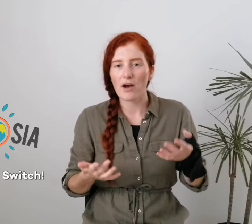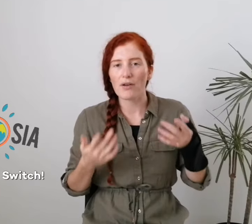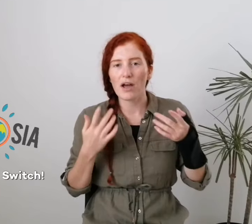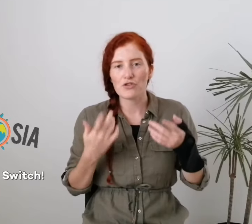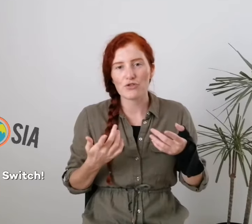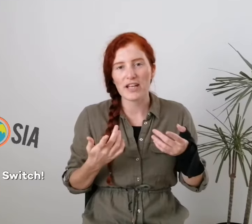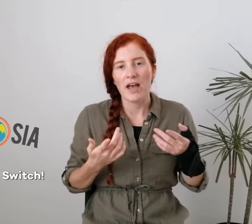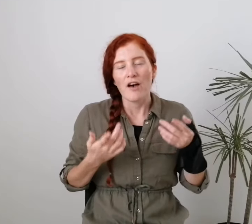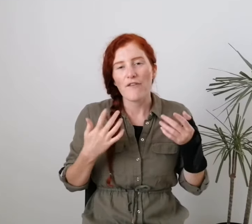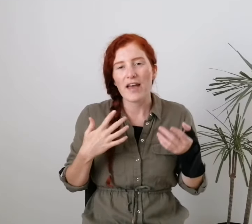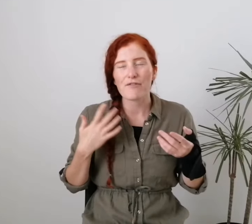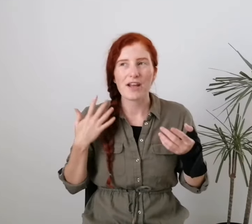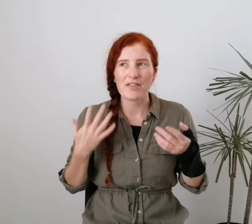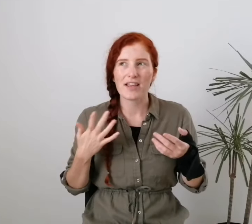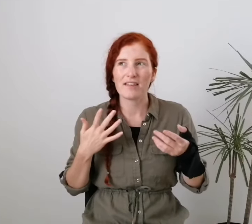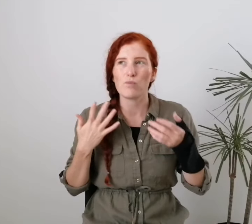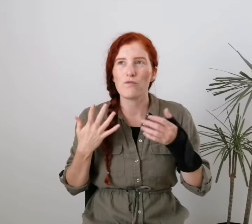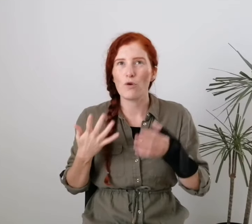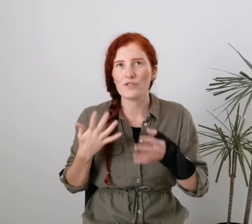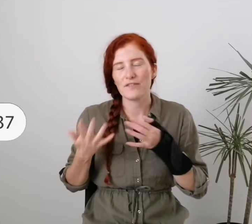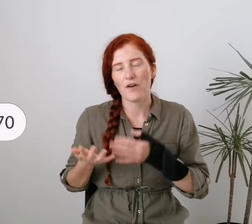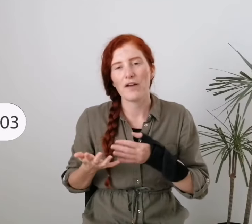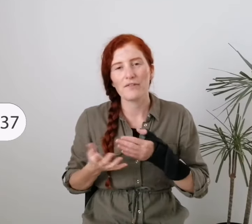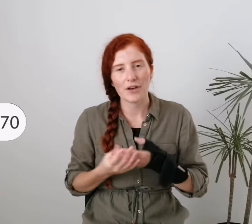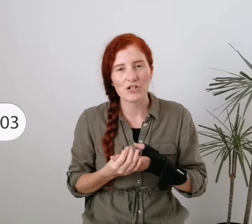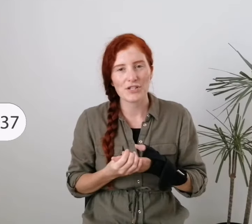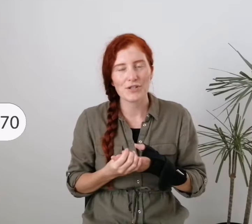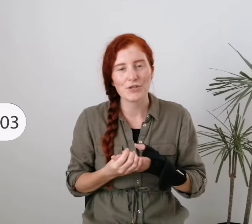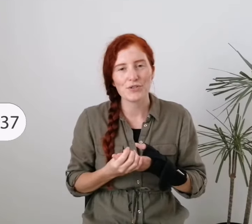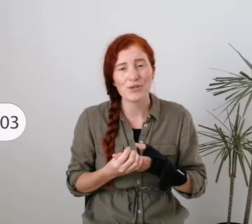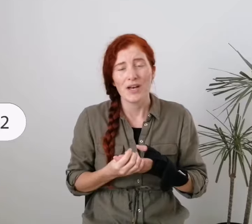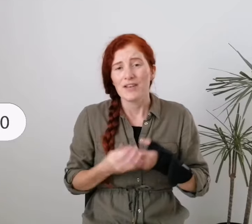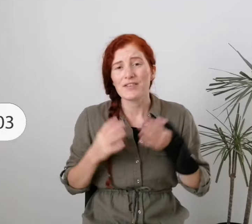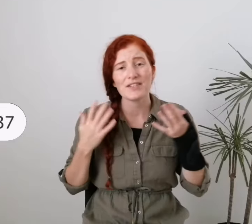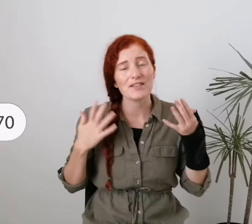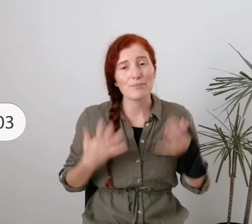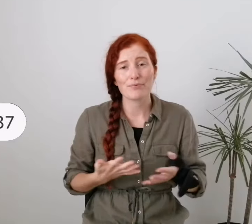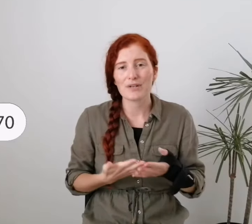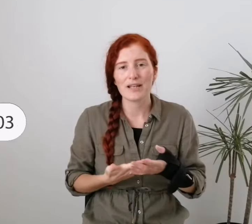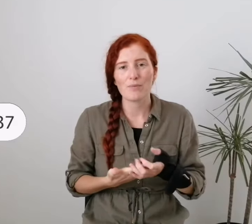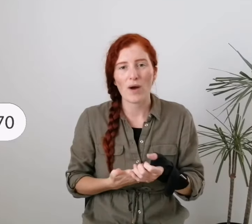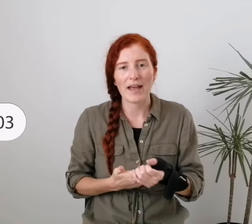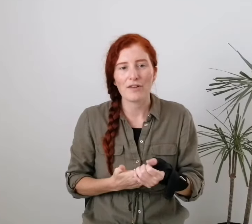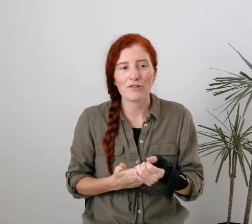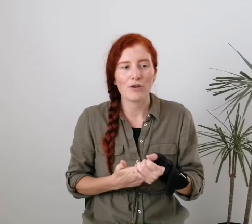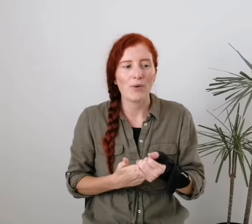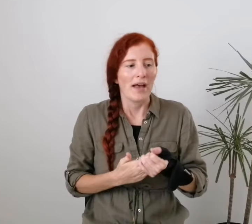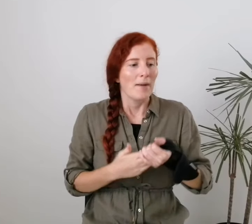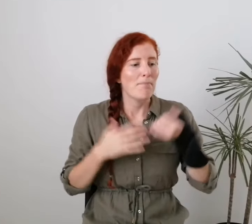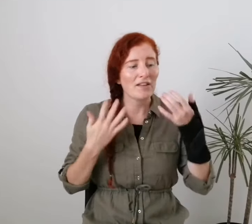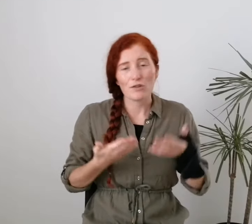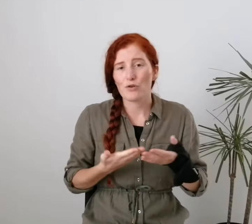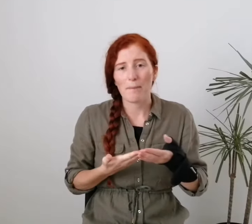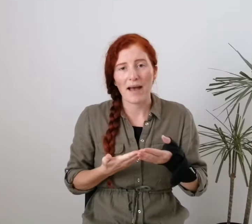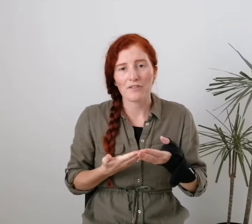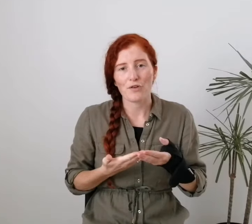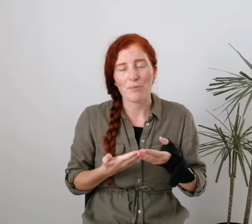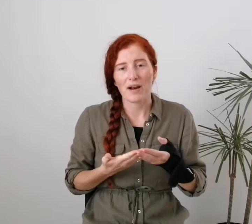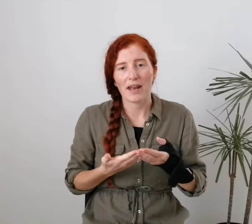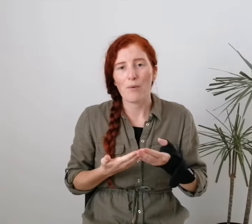plant a tree for every, I think it's 45 searches that you do. So this is a brilliant way to better your impact on the planet